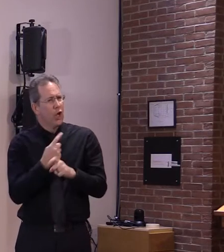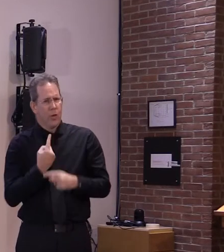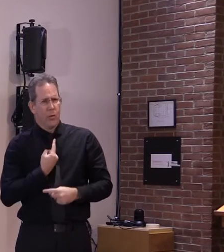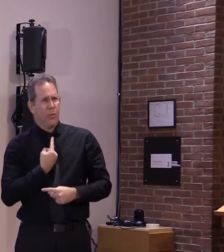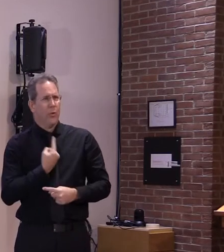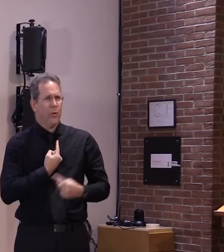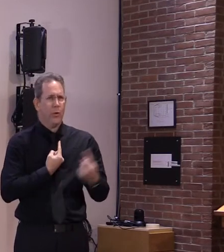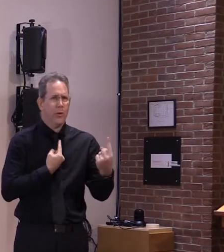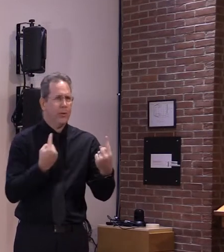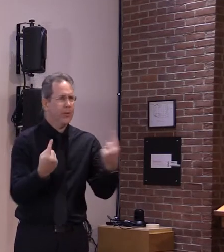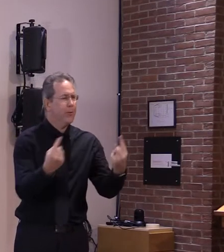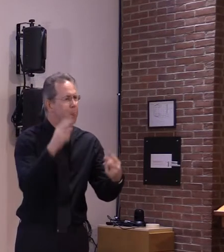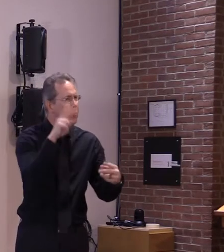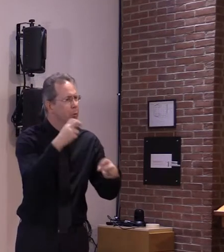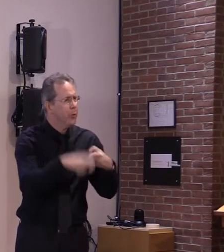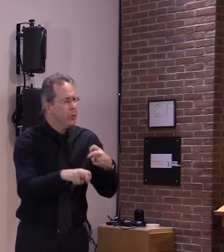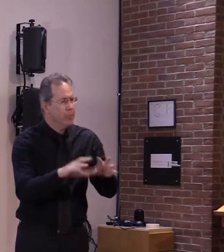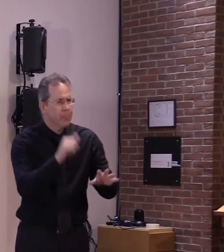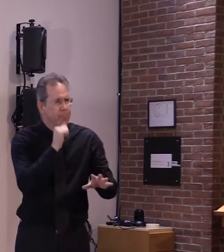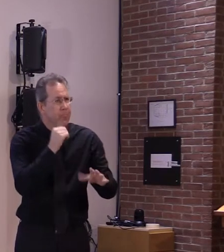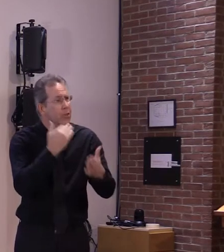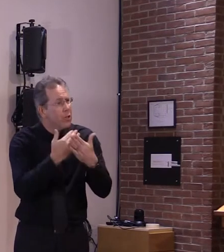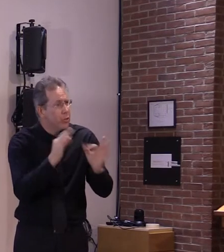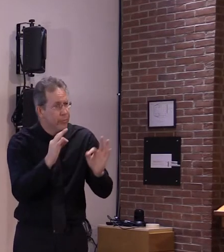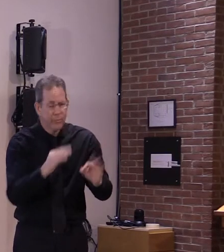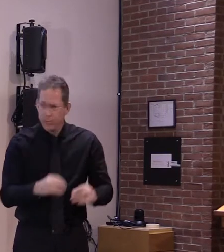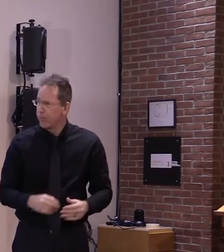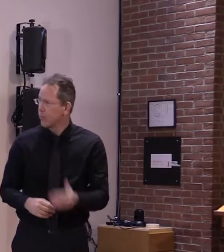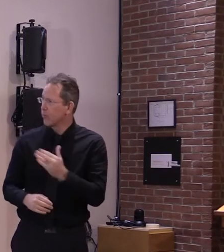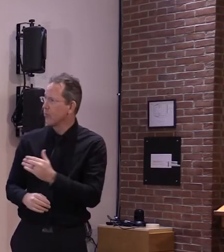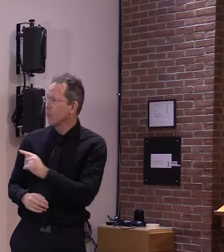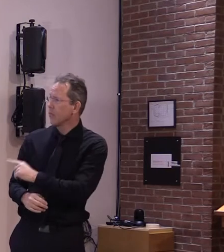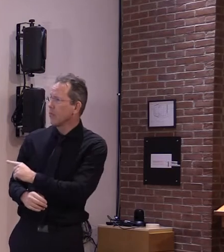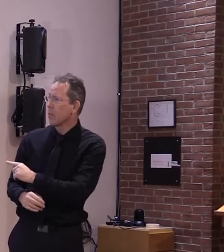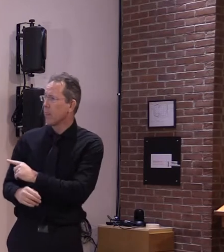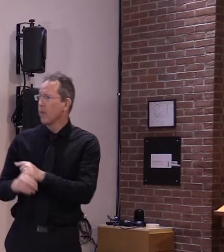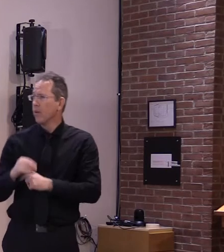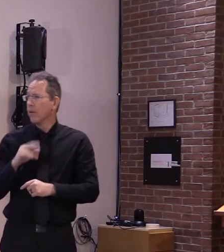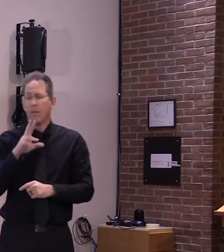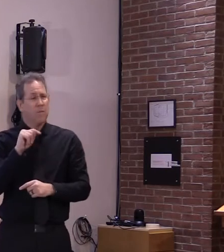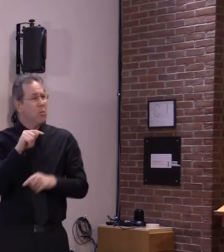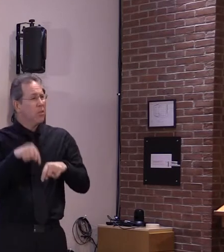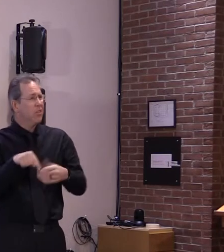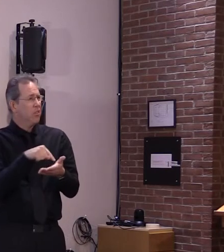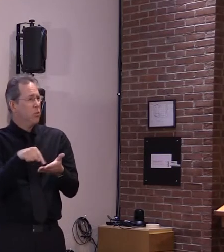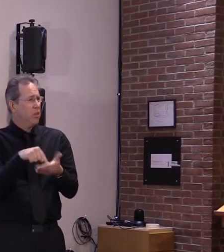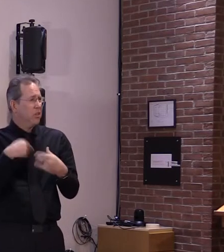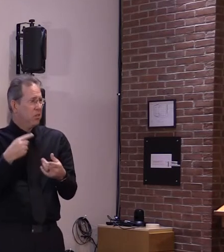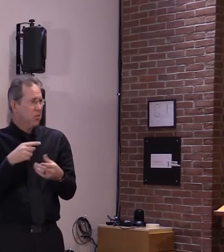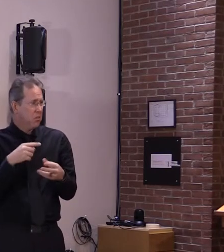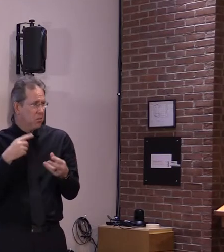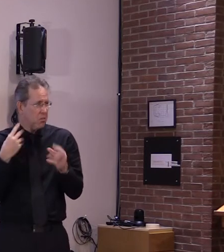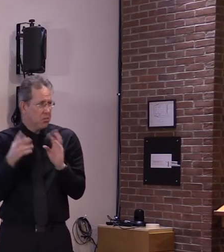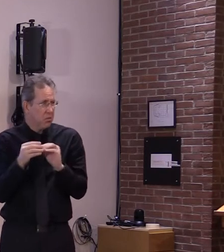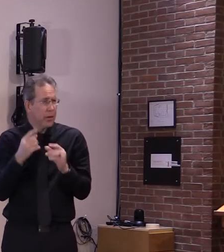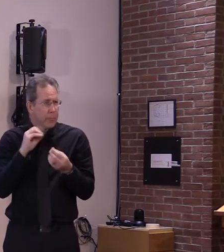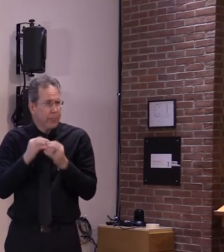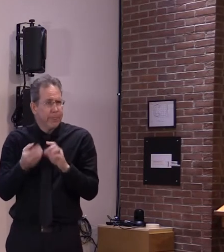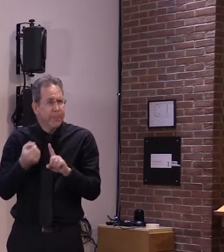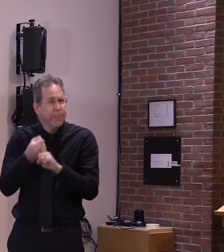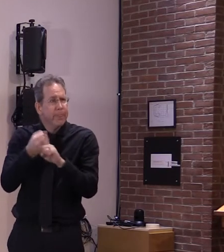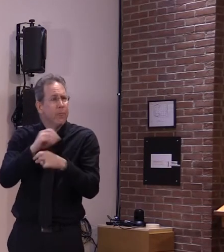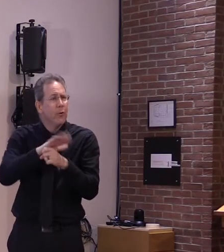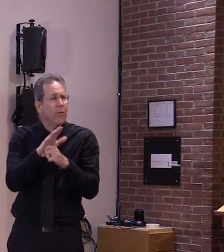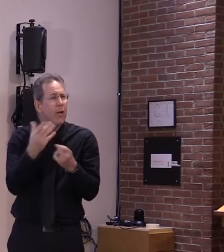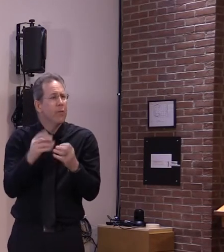reported 771 cases this week again our largest single week total and further our active